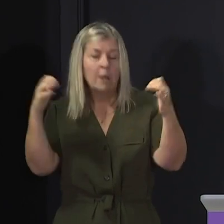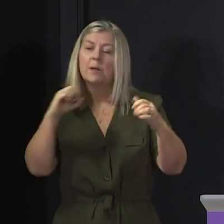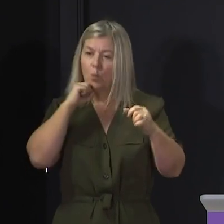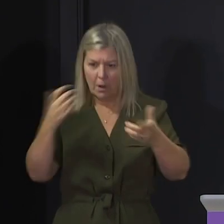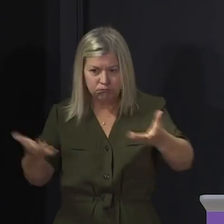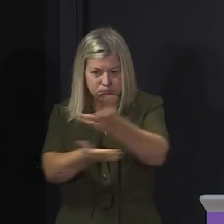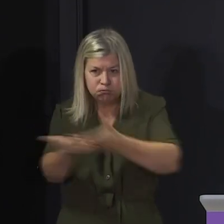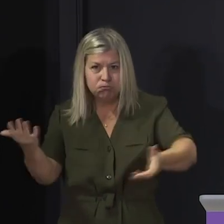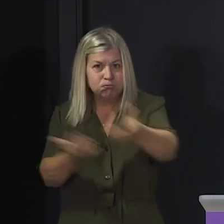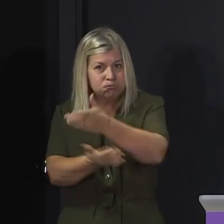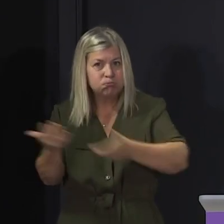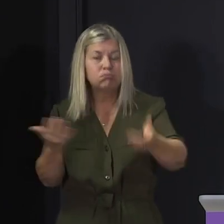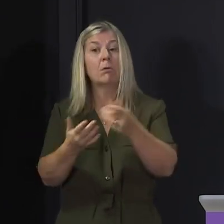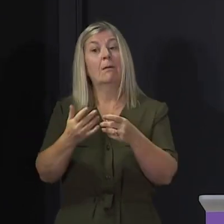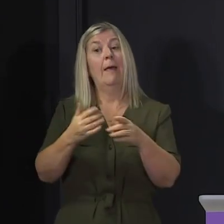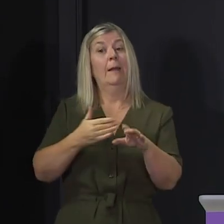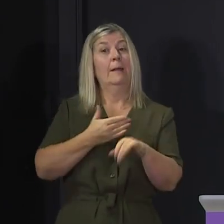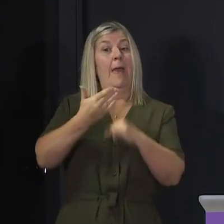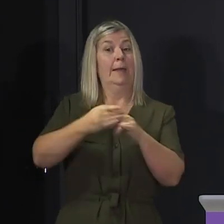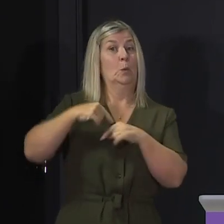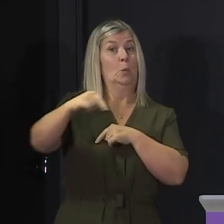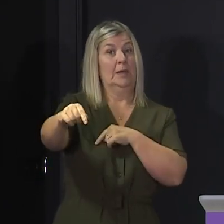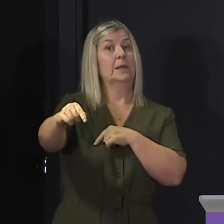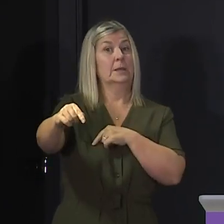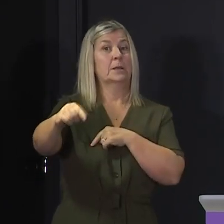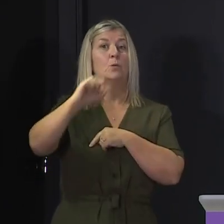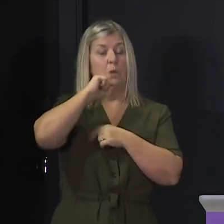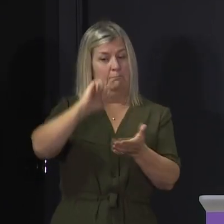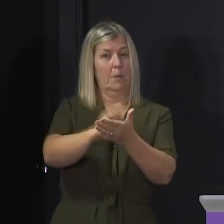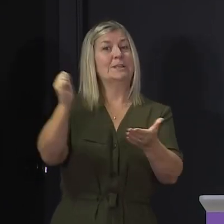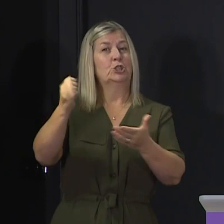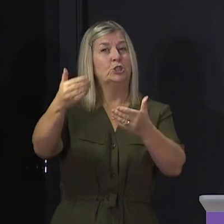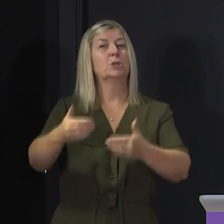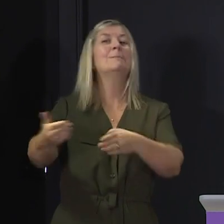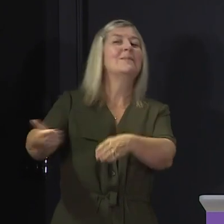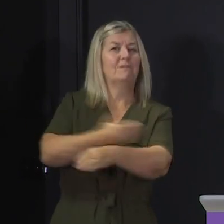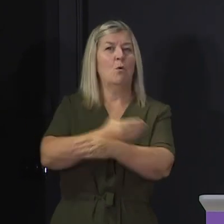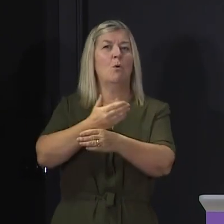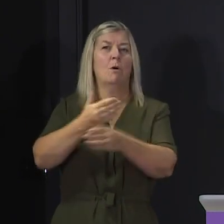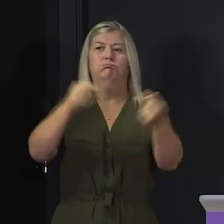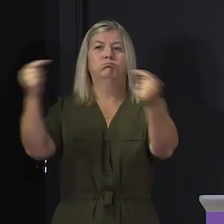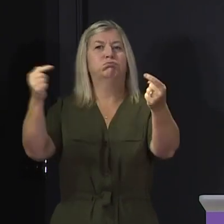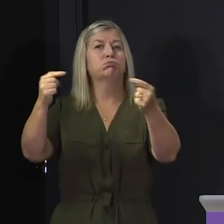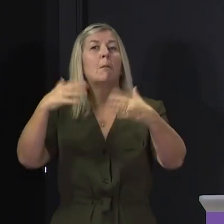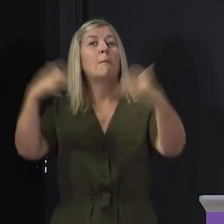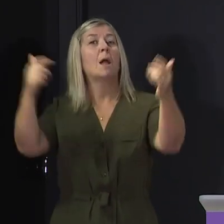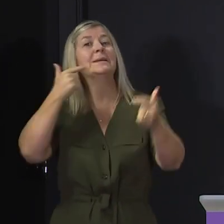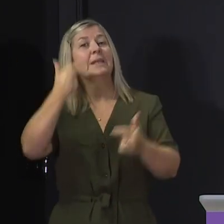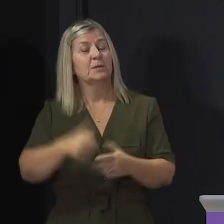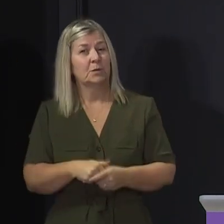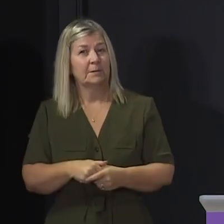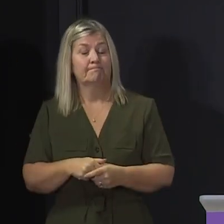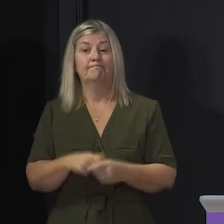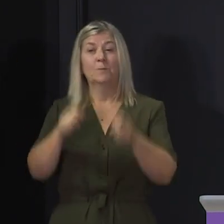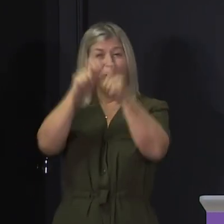strategic framework at the end of the week before debating it in Parliament next week. One of the things the framework will set out